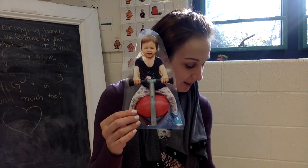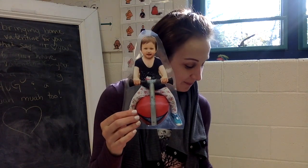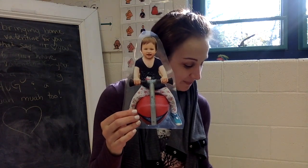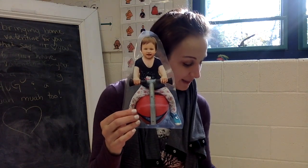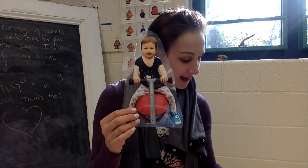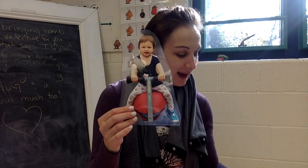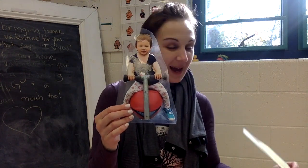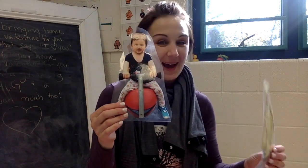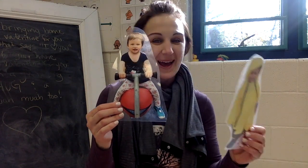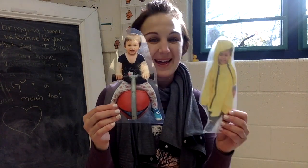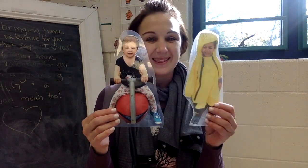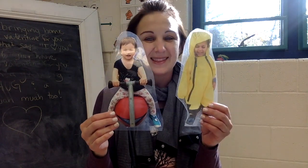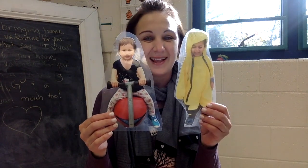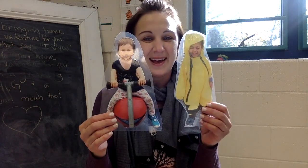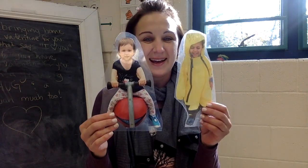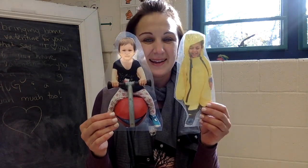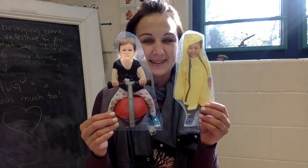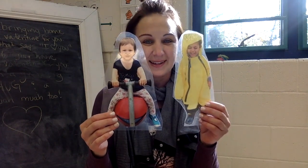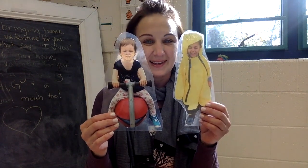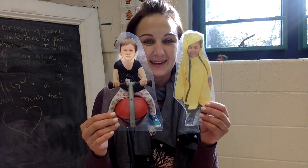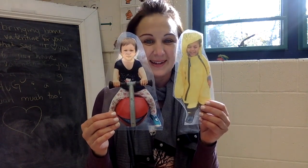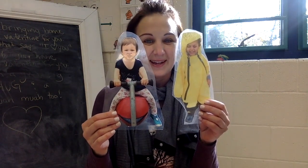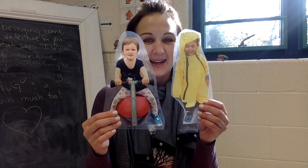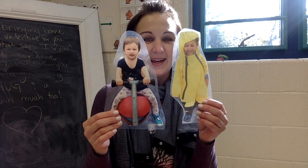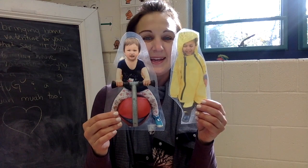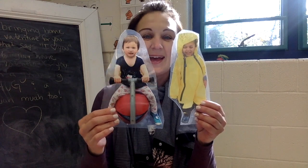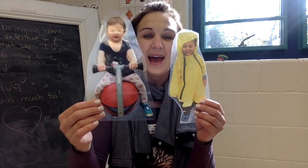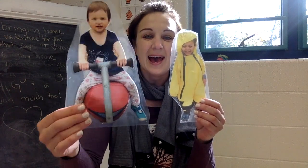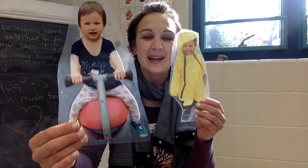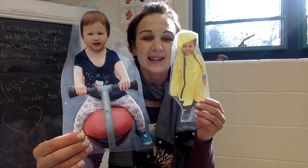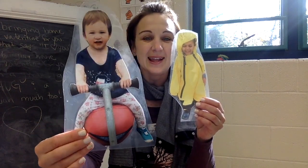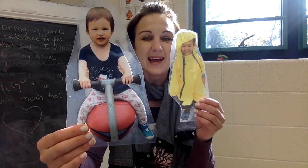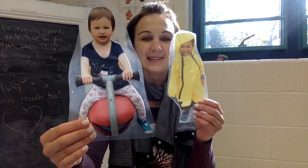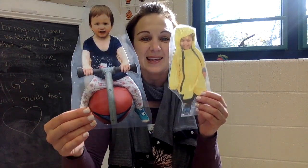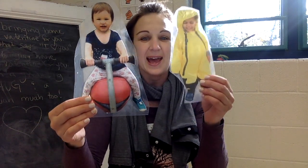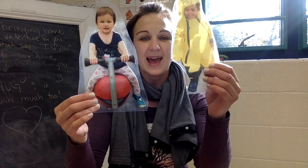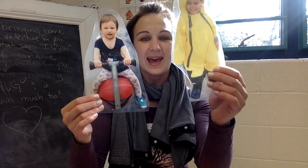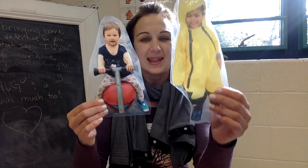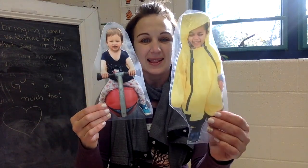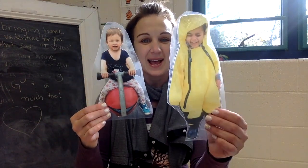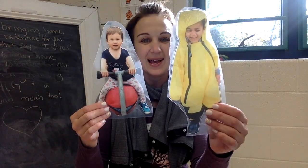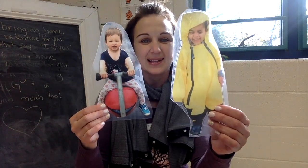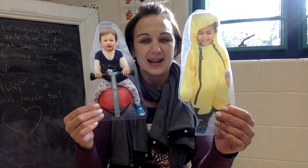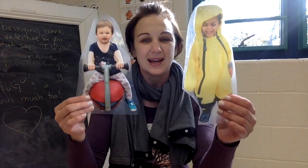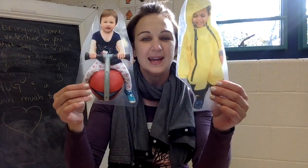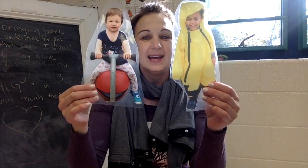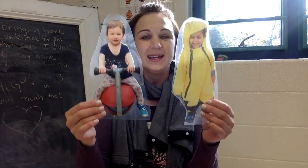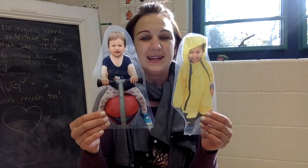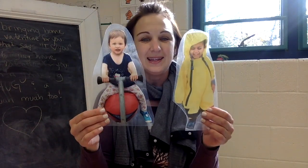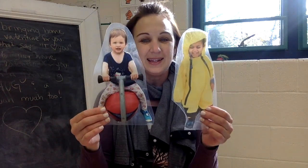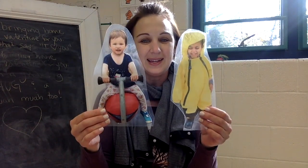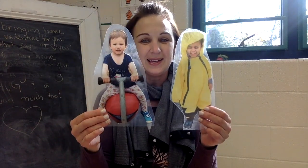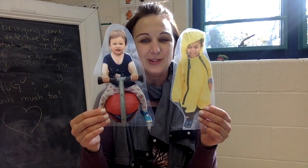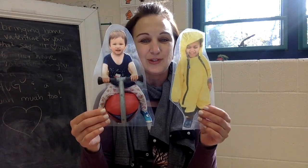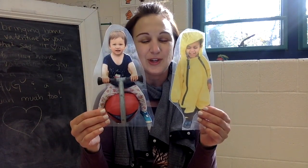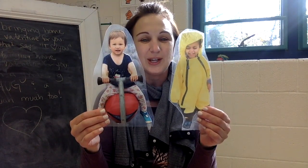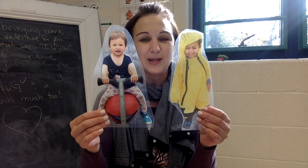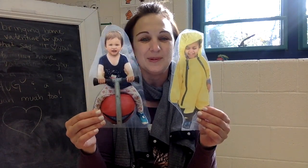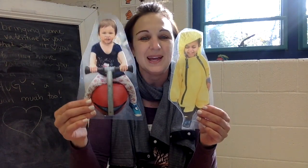Alexa and Lila. He had Alexa and Lila. In his dream, he